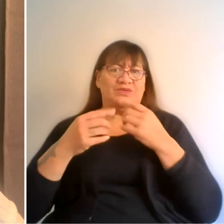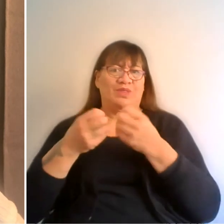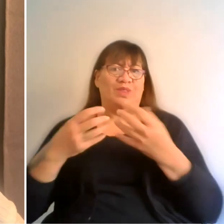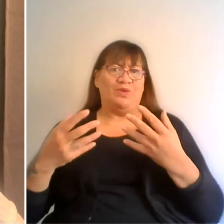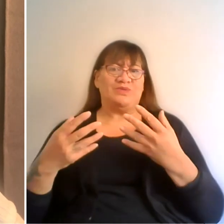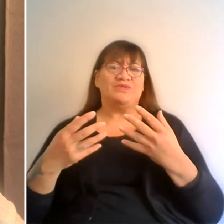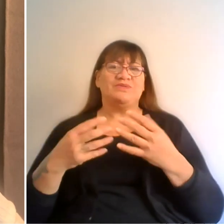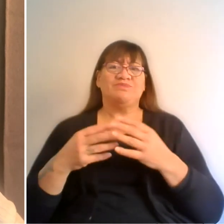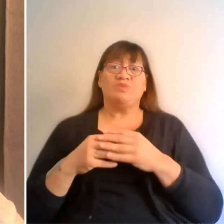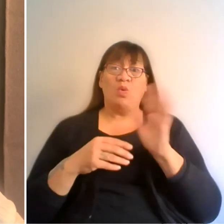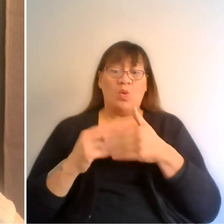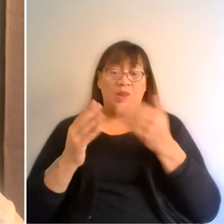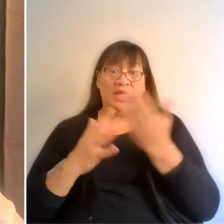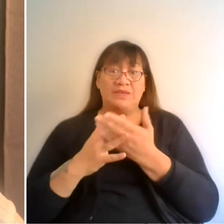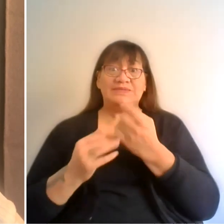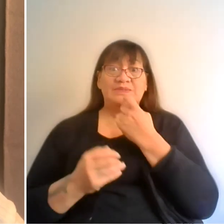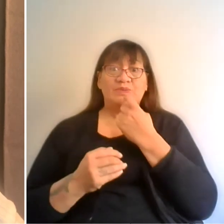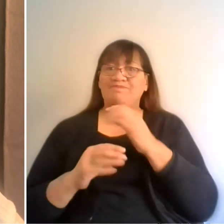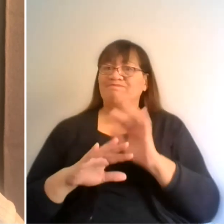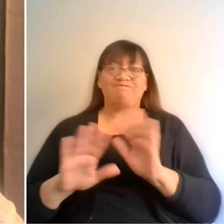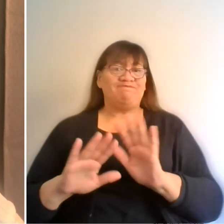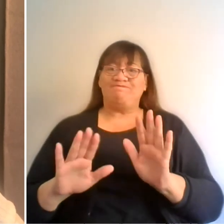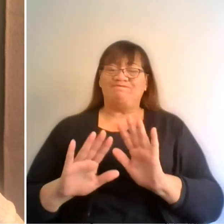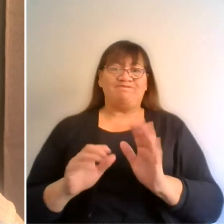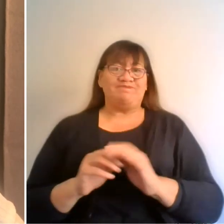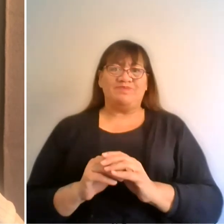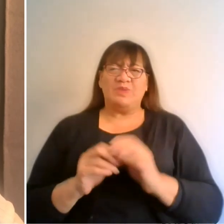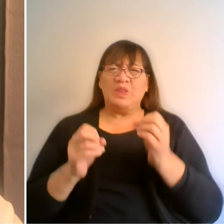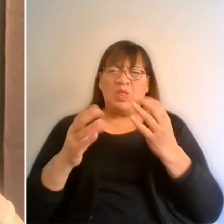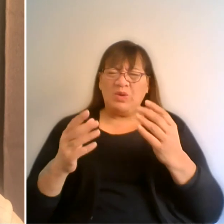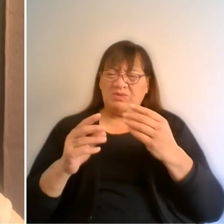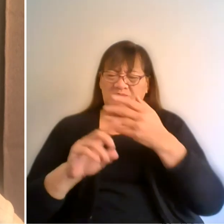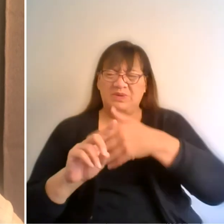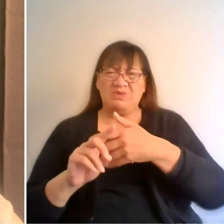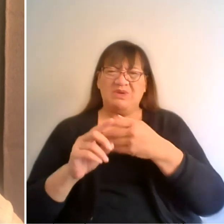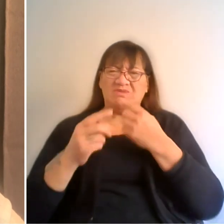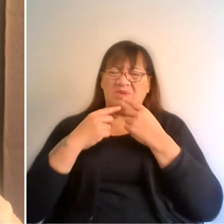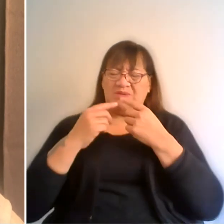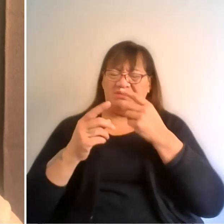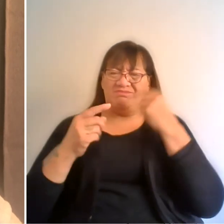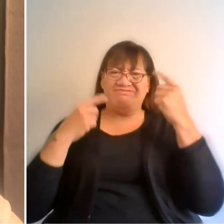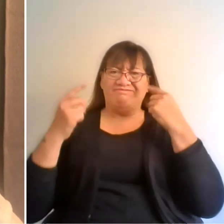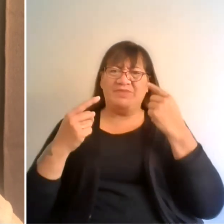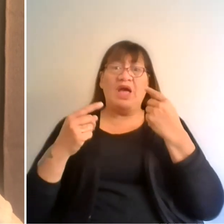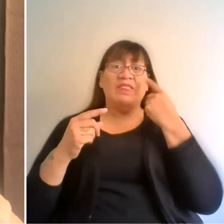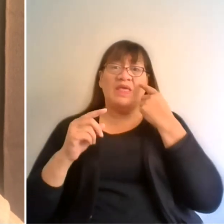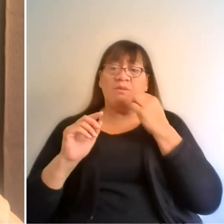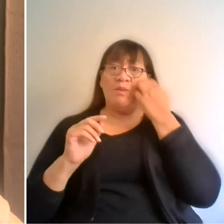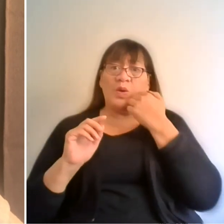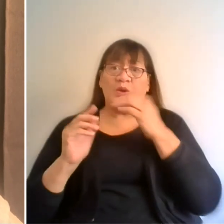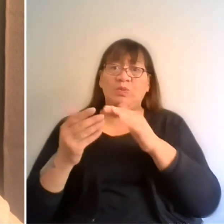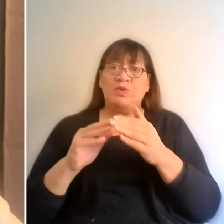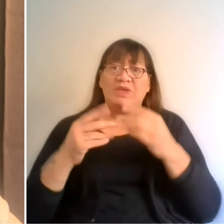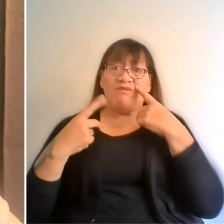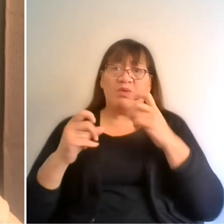all accessible. There was a lot of white noise and I think our Māori communities were finding it